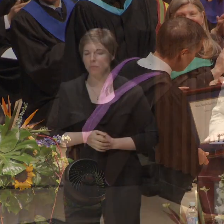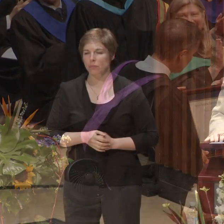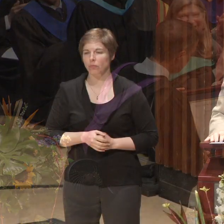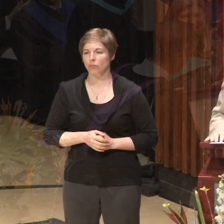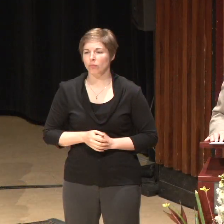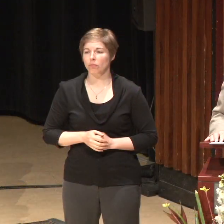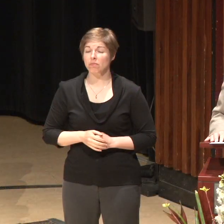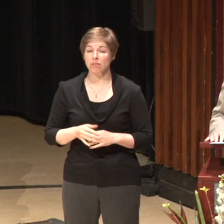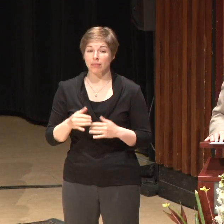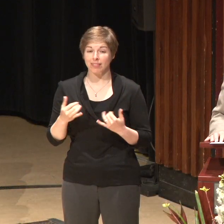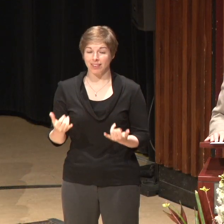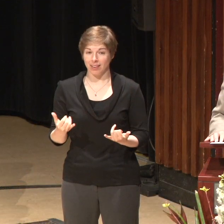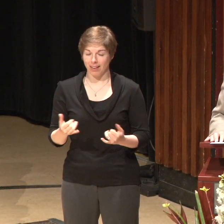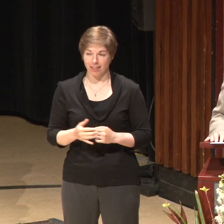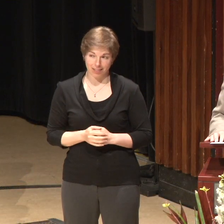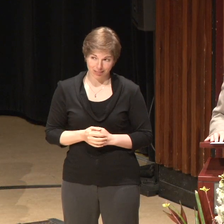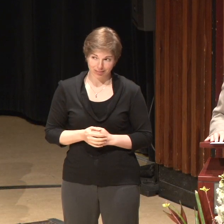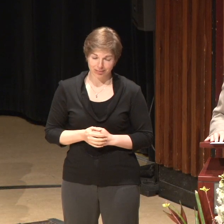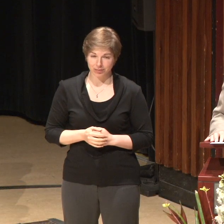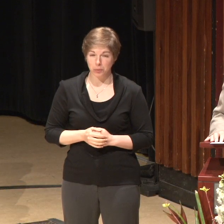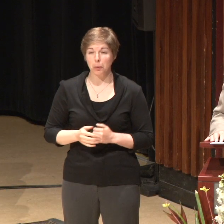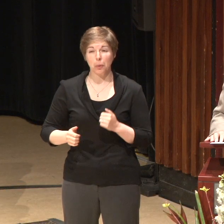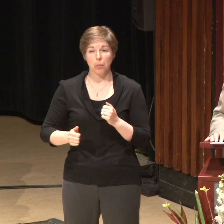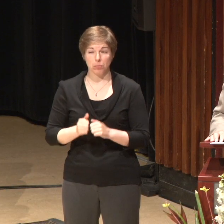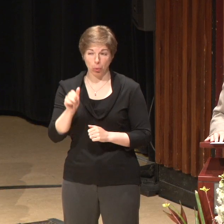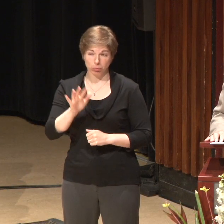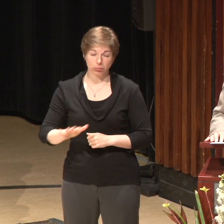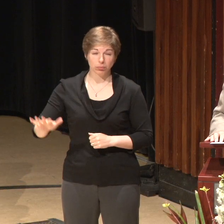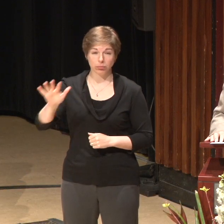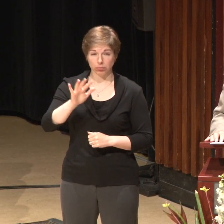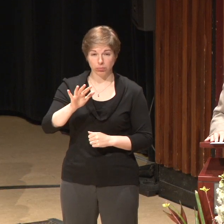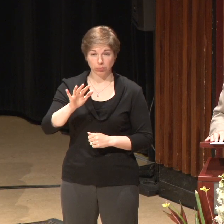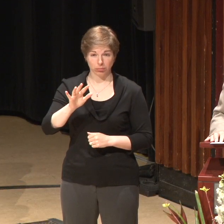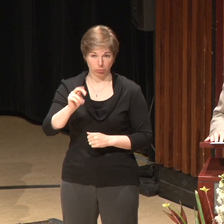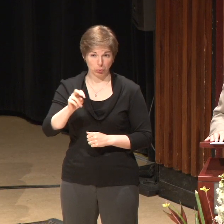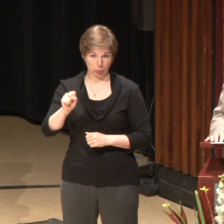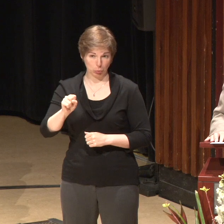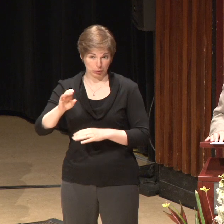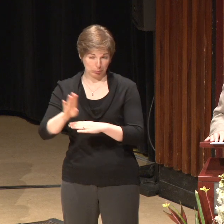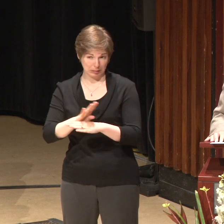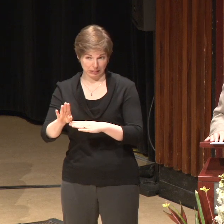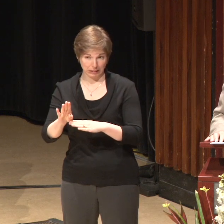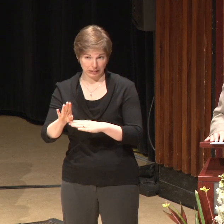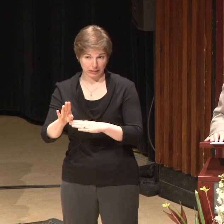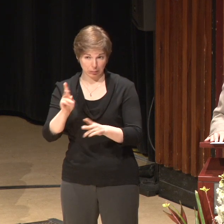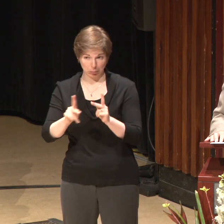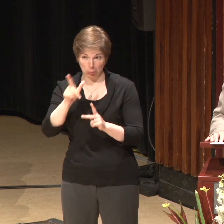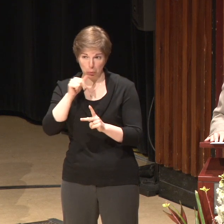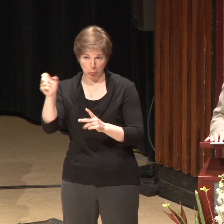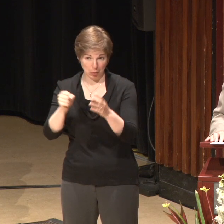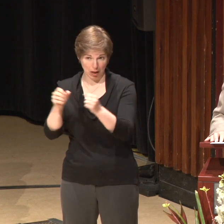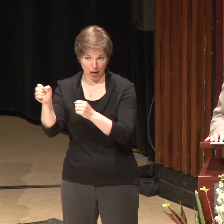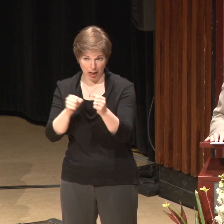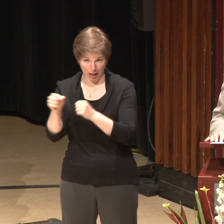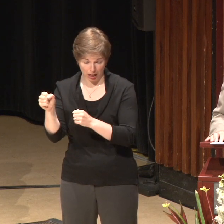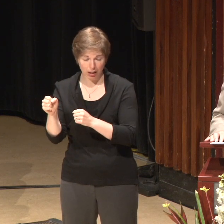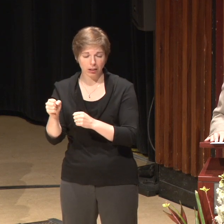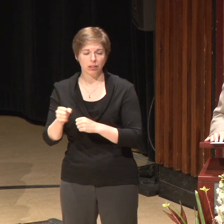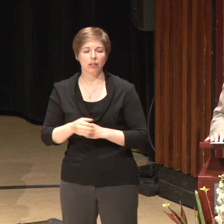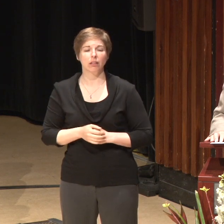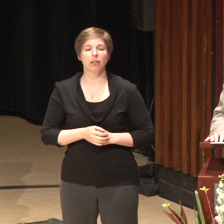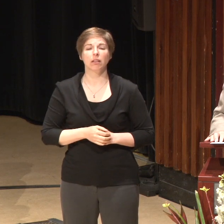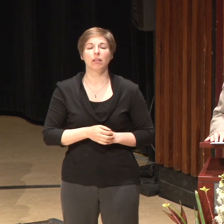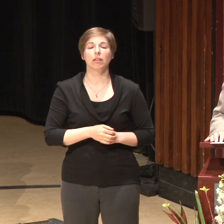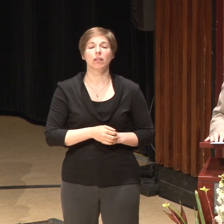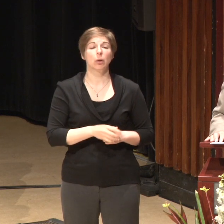The great majority of Nova Scotia employers will say to job applicants who graduate